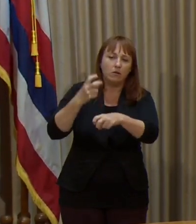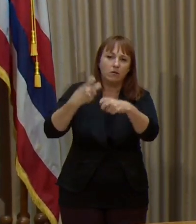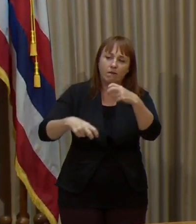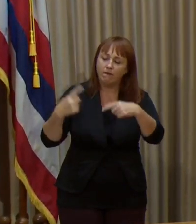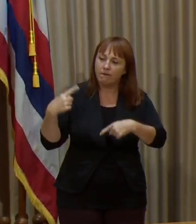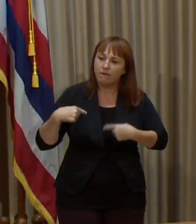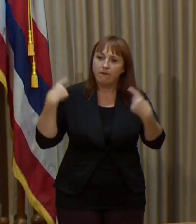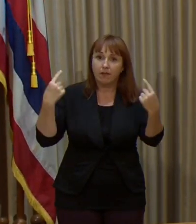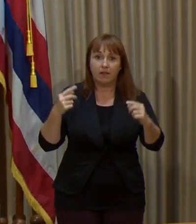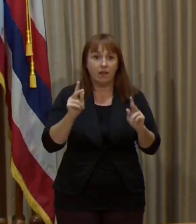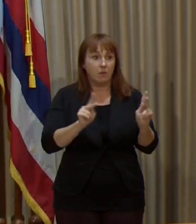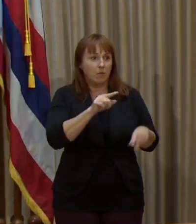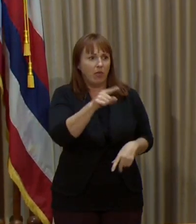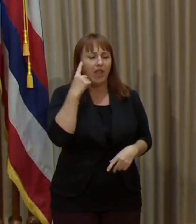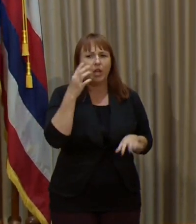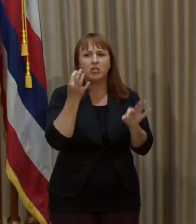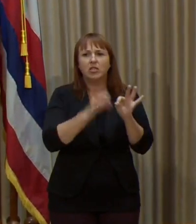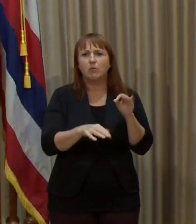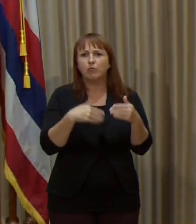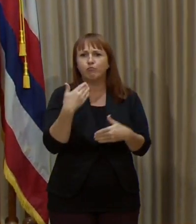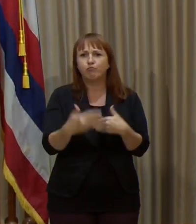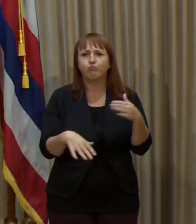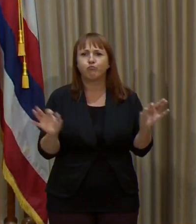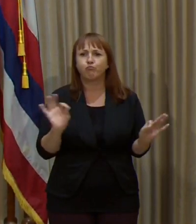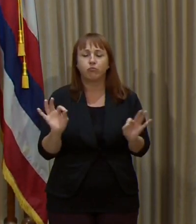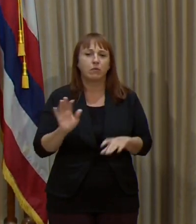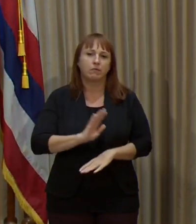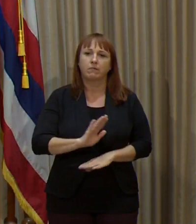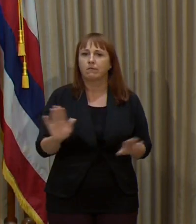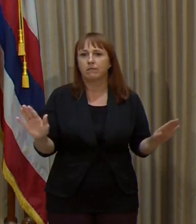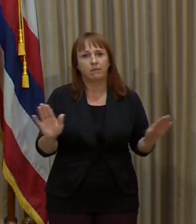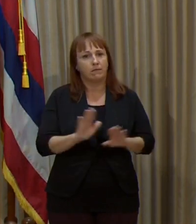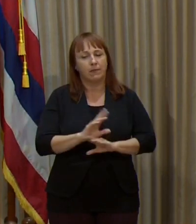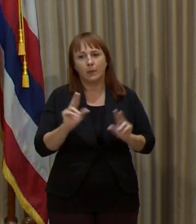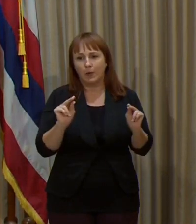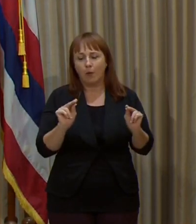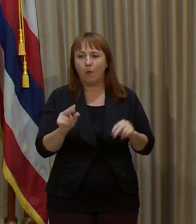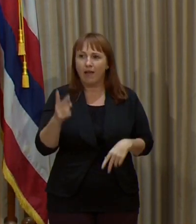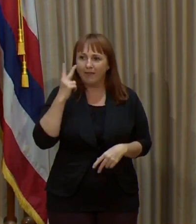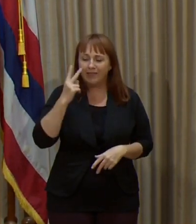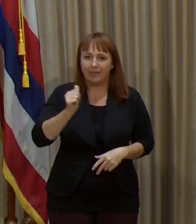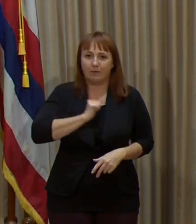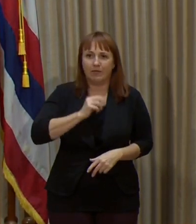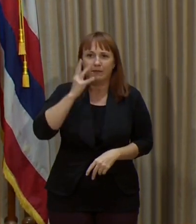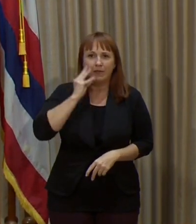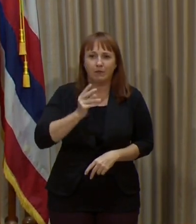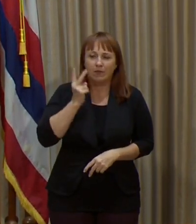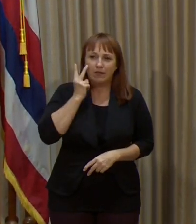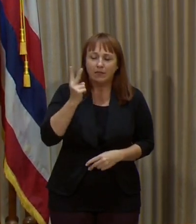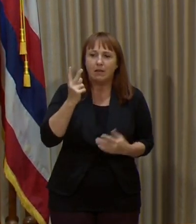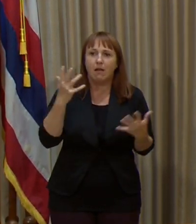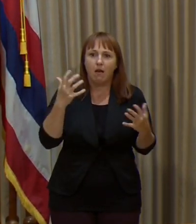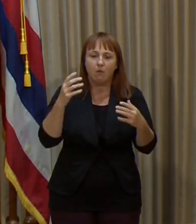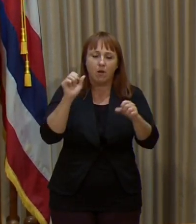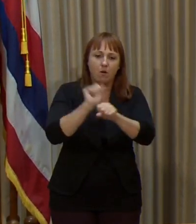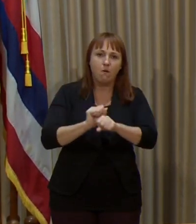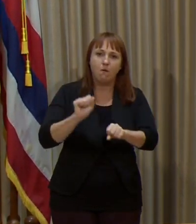of people may think that this is a simple process. I've gotten to see firsthand how much detail